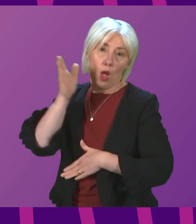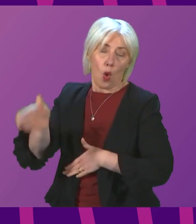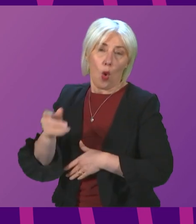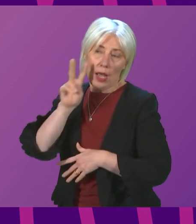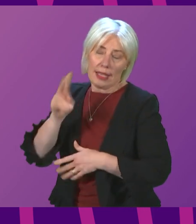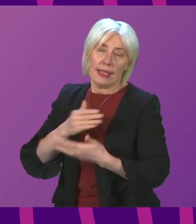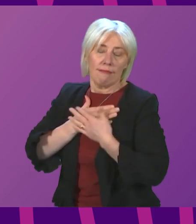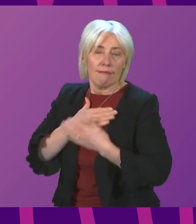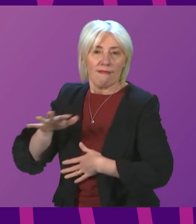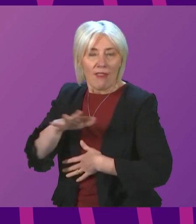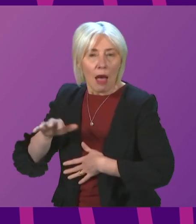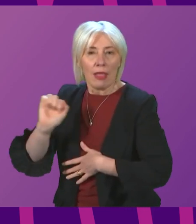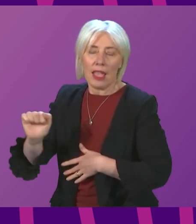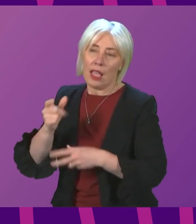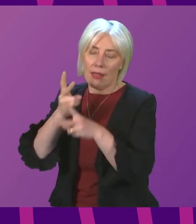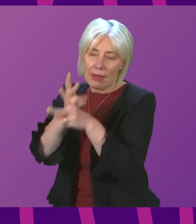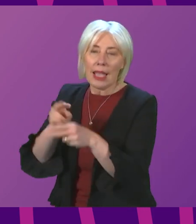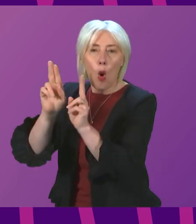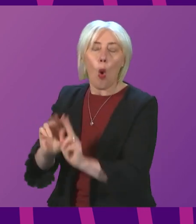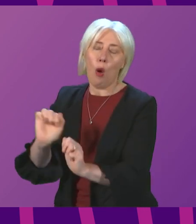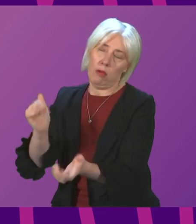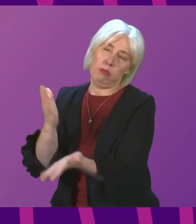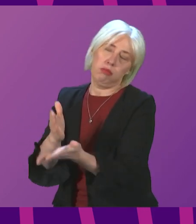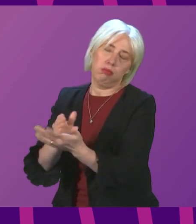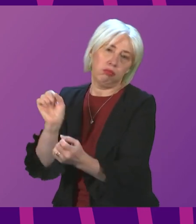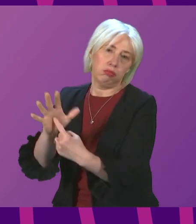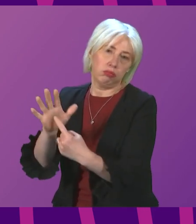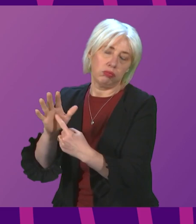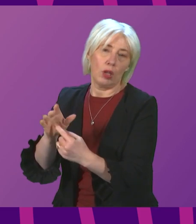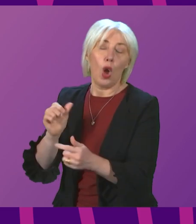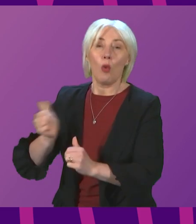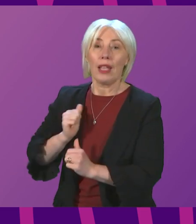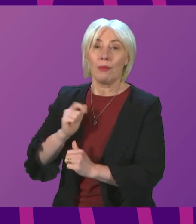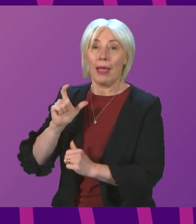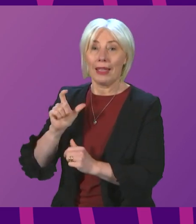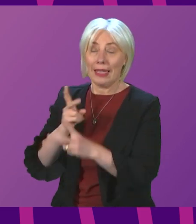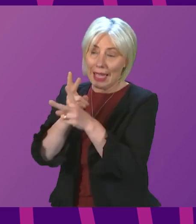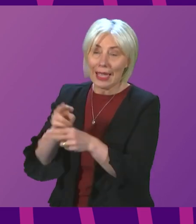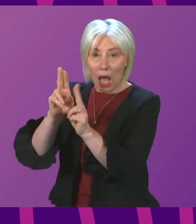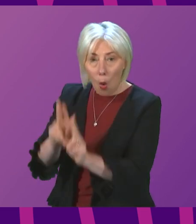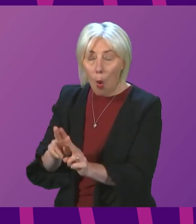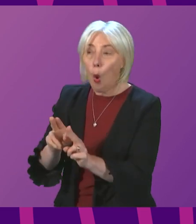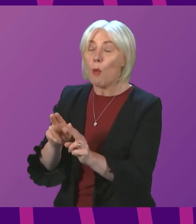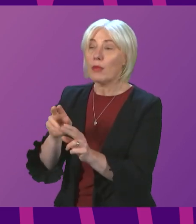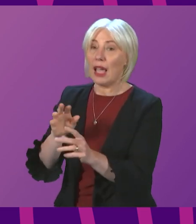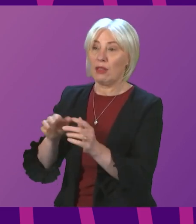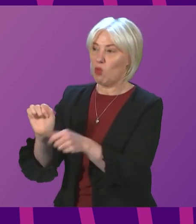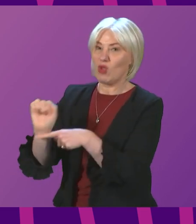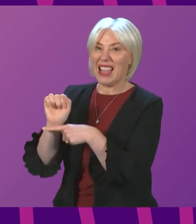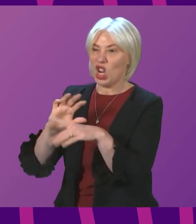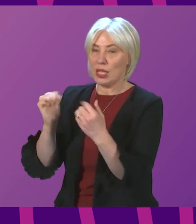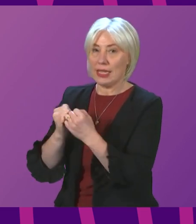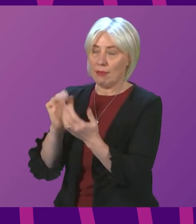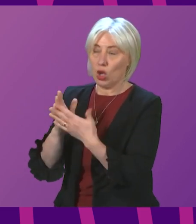home residents. I want to be clear that we expect care homes and local health protection teams to support visits other than in